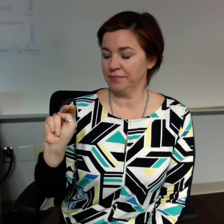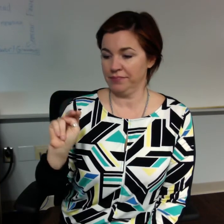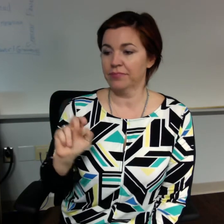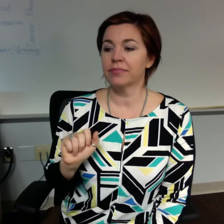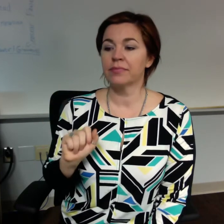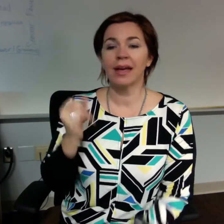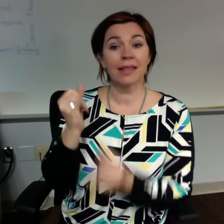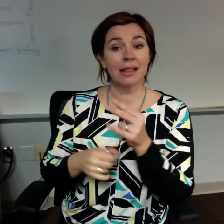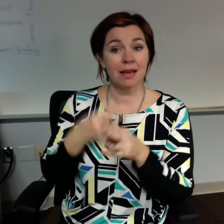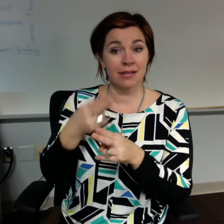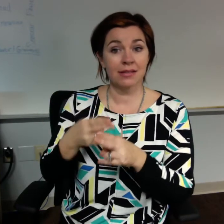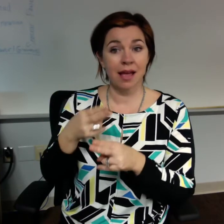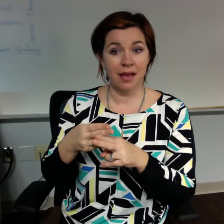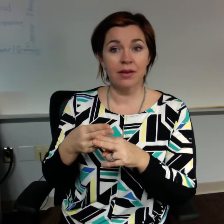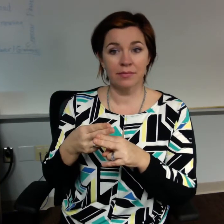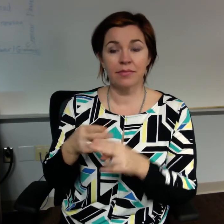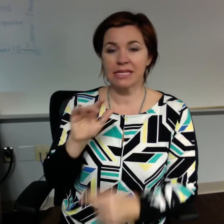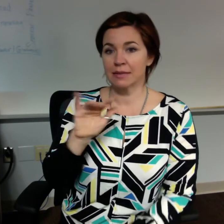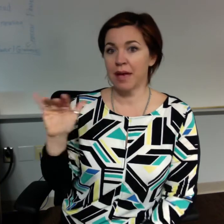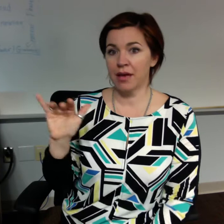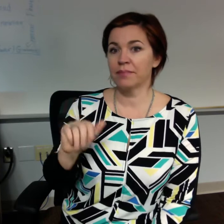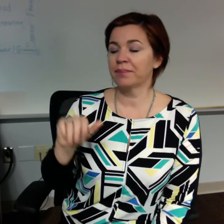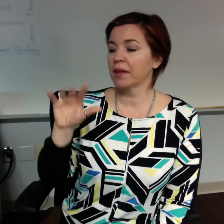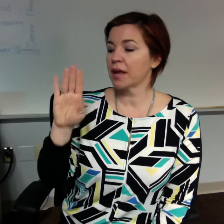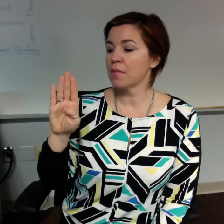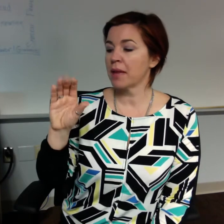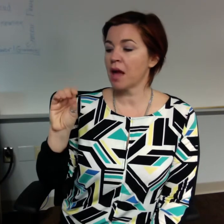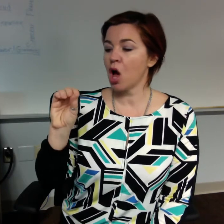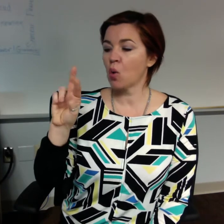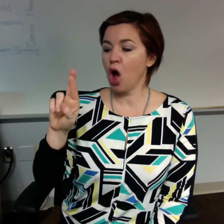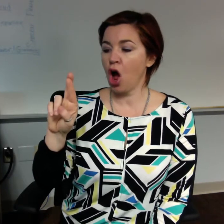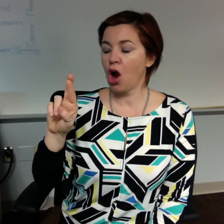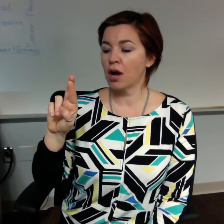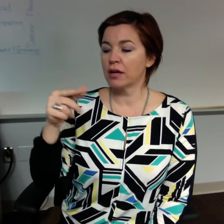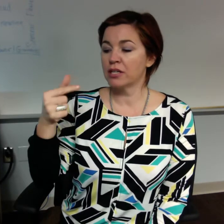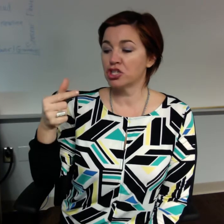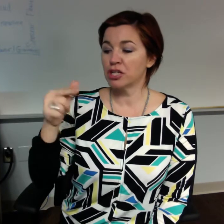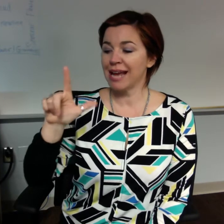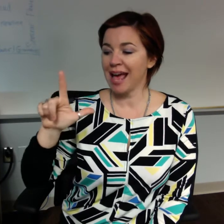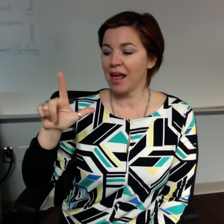Borglund. And his last name is spelled B-O-R-G-L-U-N.